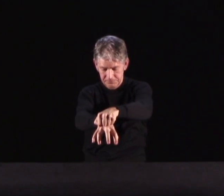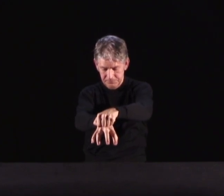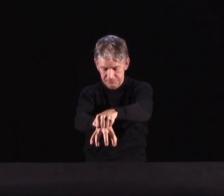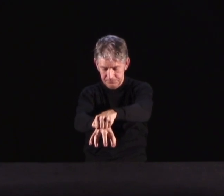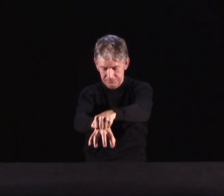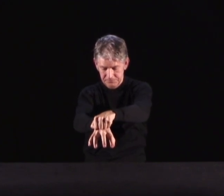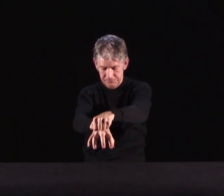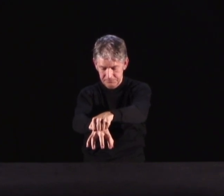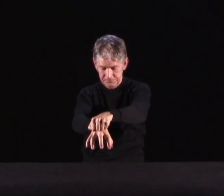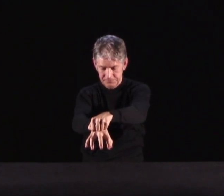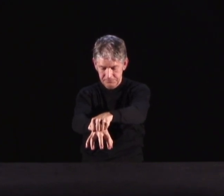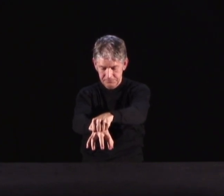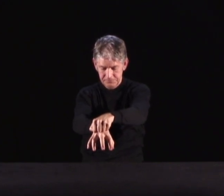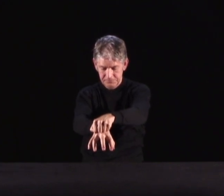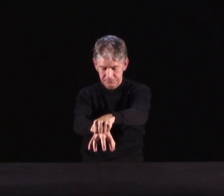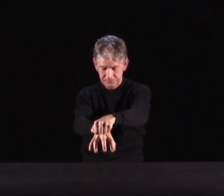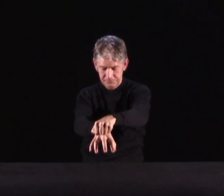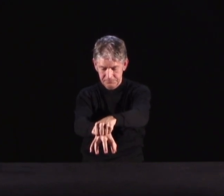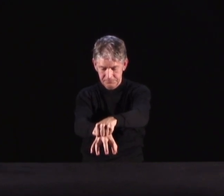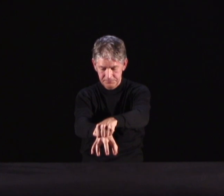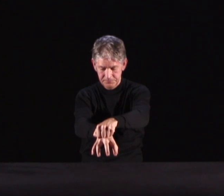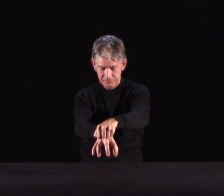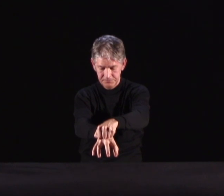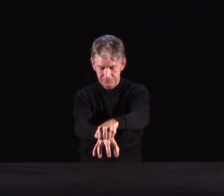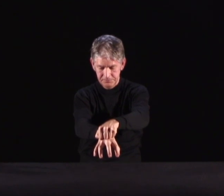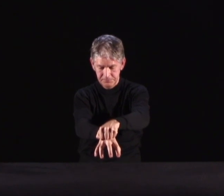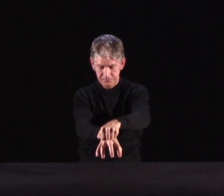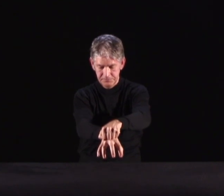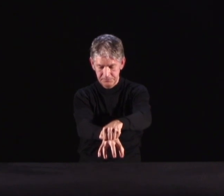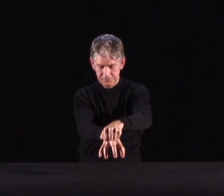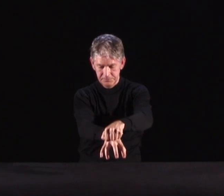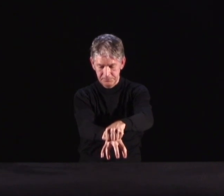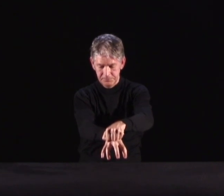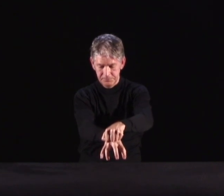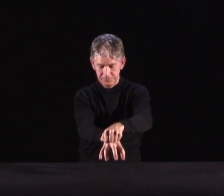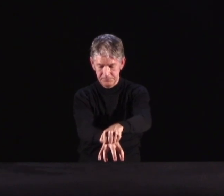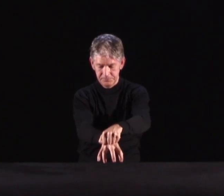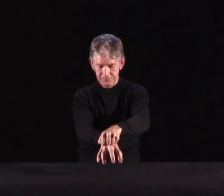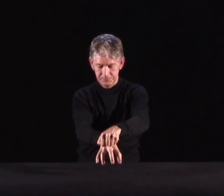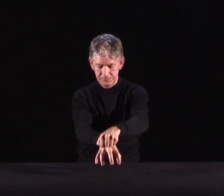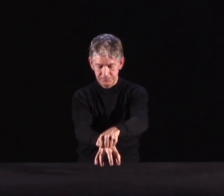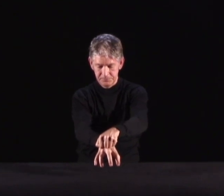forward. Four forward, drifting to the right a little. Ready? Down a half. 30 seconds. drifting